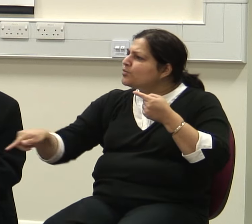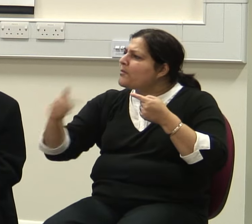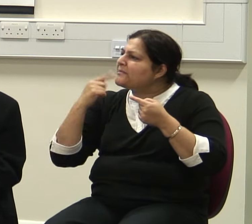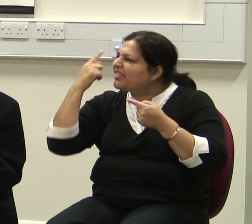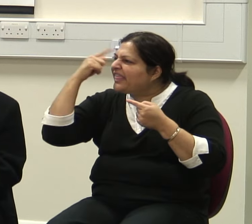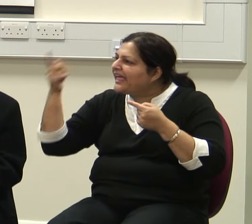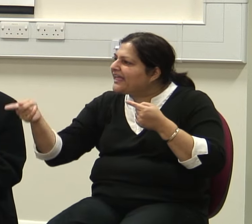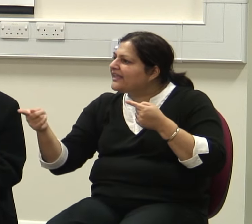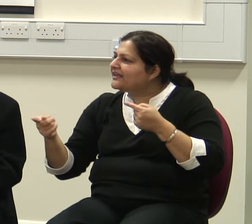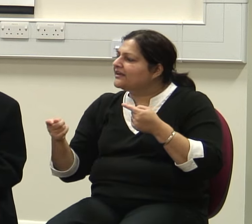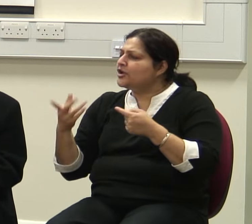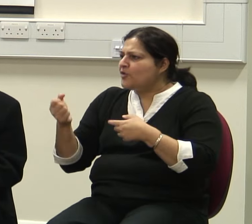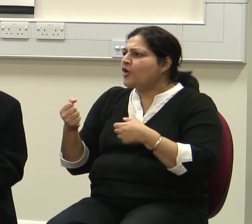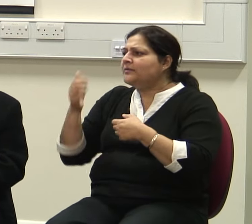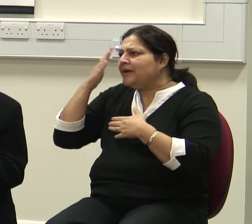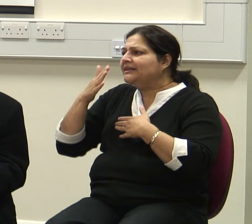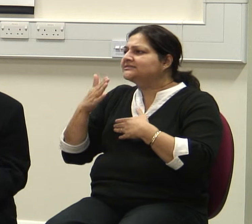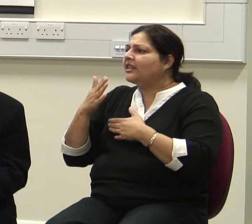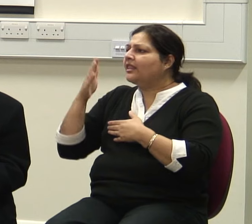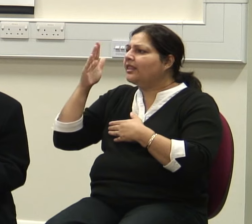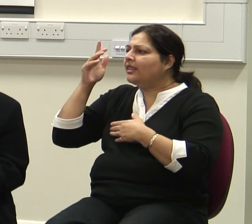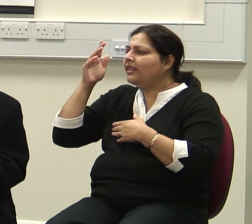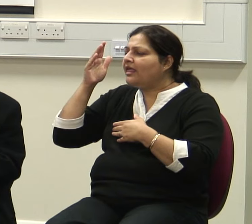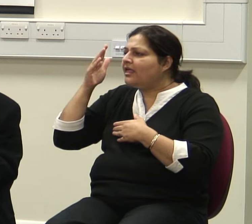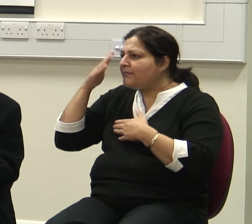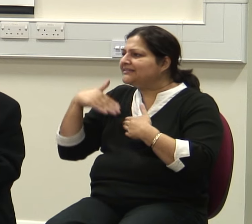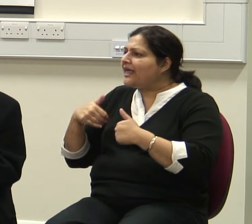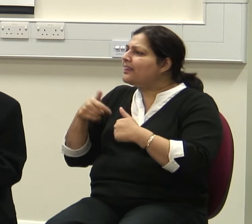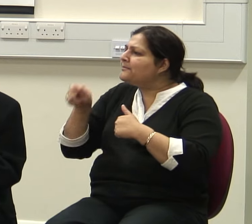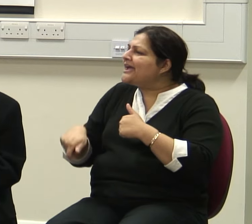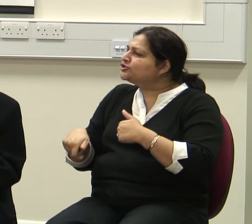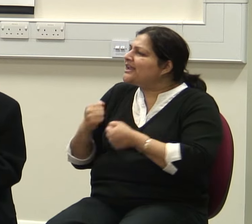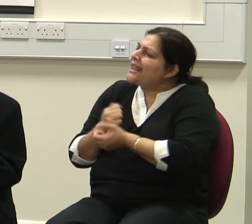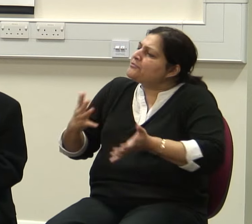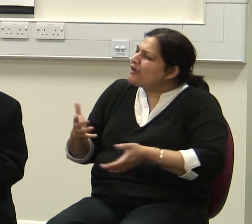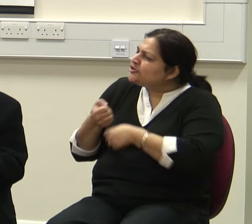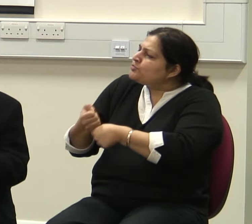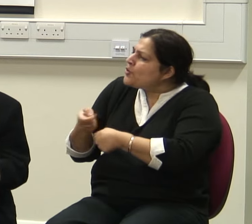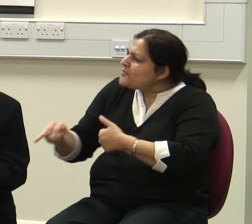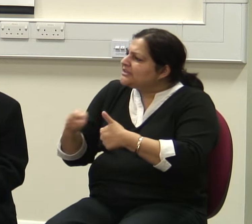mental patient liberation movements. Some sociologists. mean Irving Goffman comes to mind.